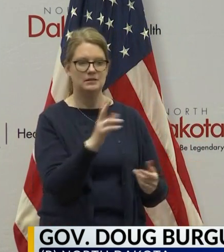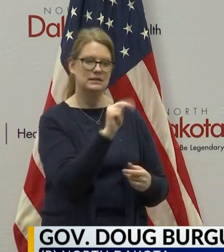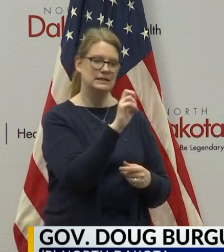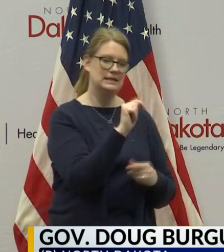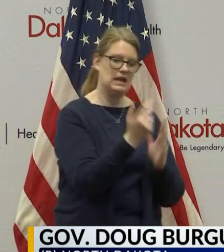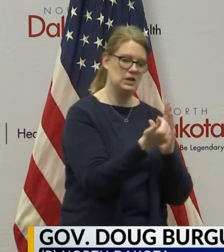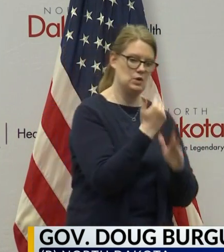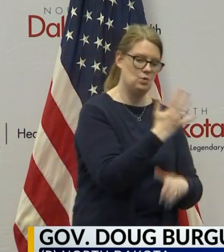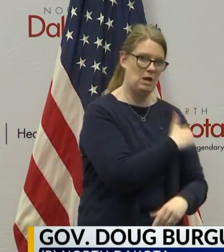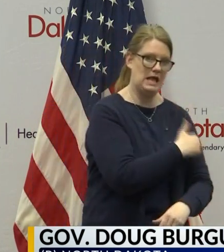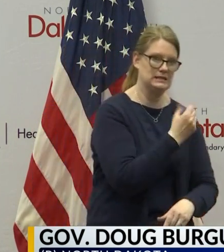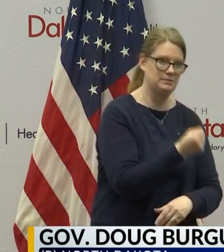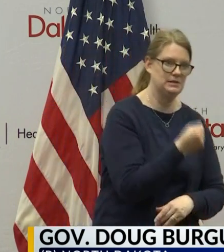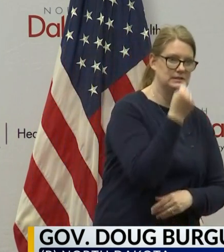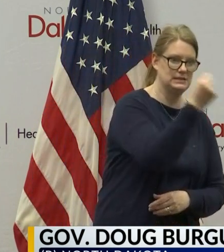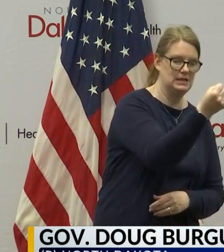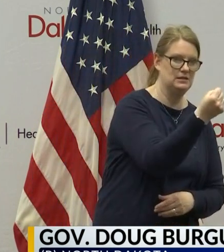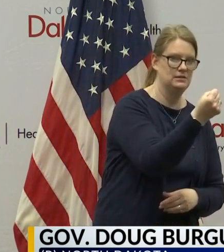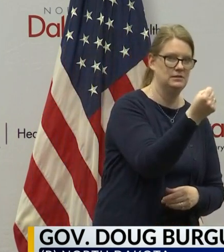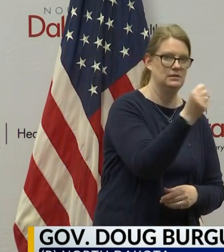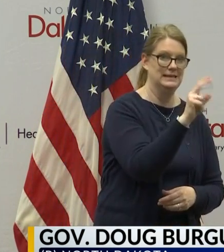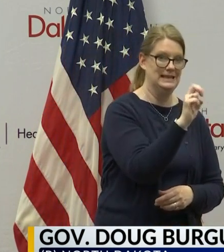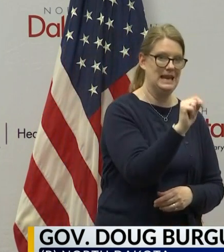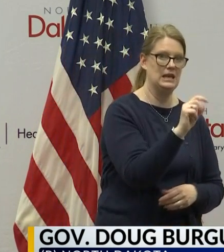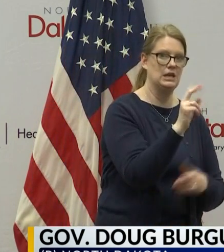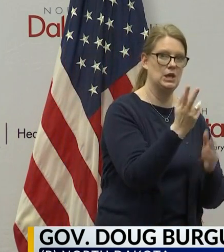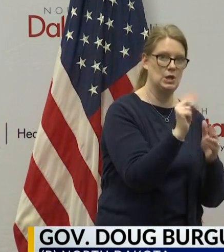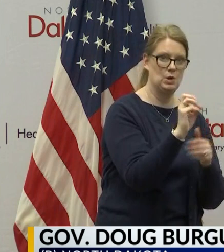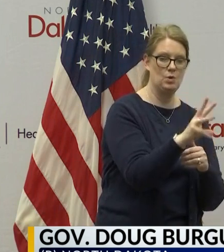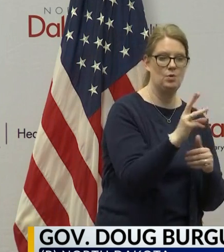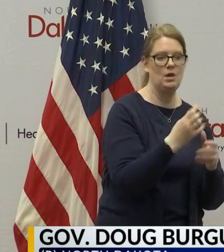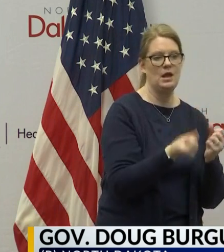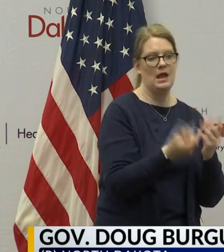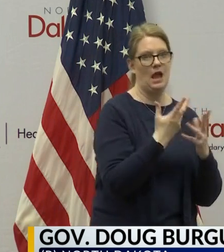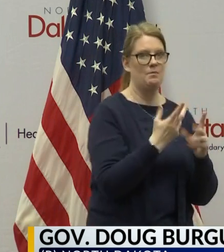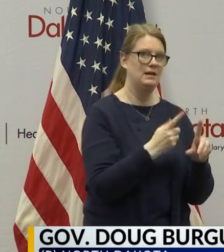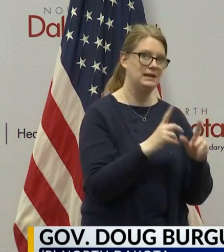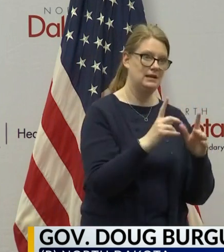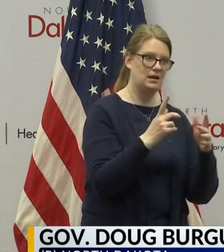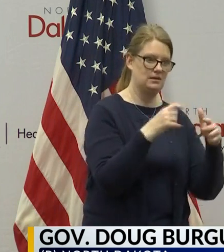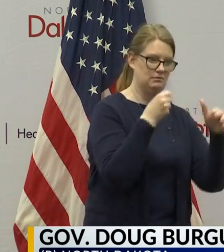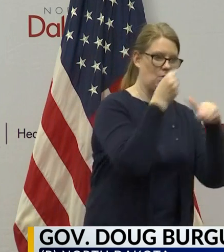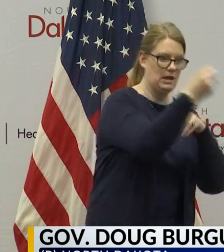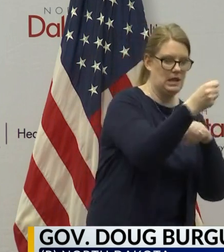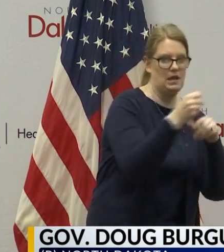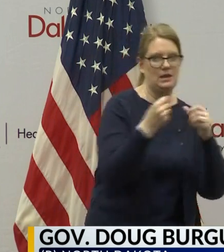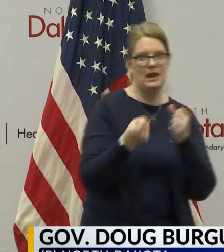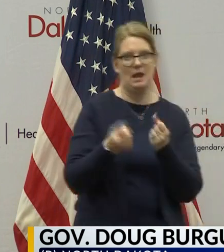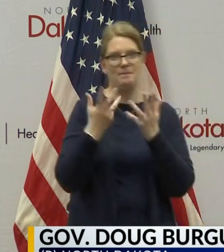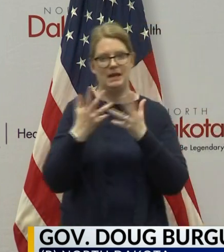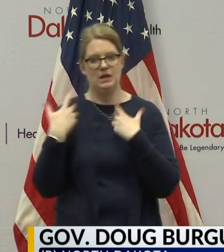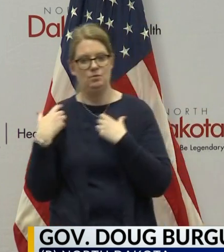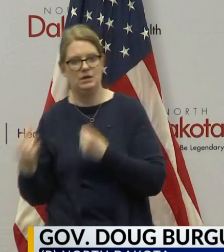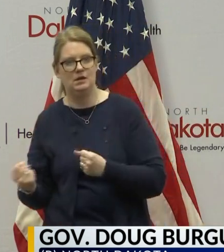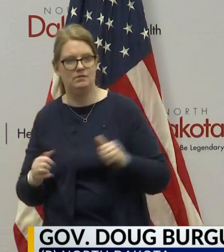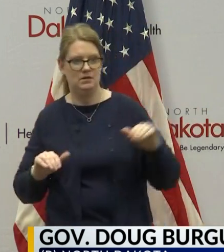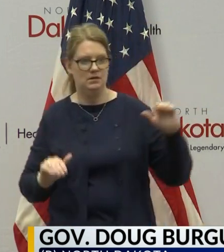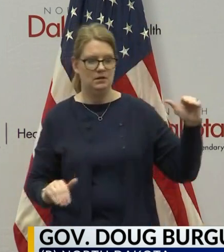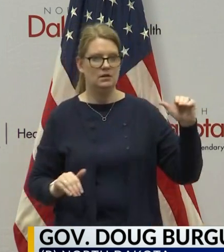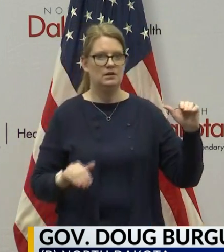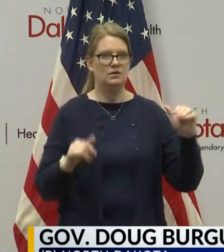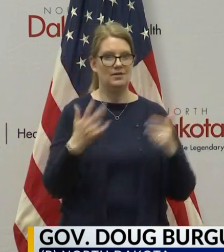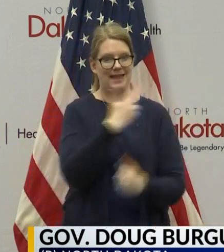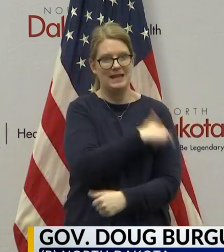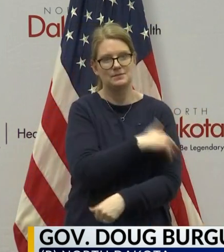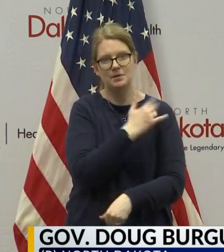new hospitalizations, you know, is net new meaning how many are coming in versus how many are leaving. How much can we grow our hospital capacity to?